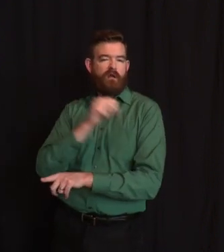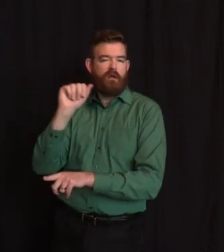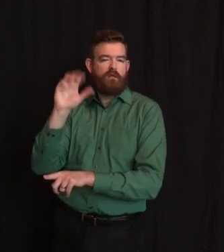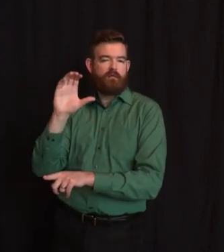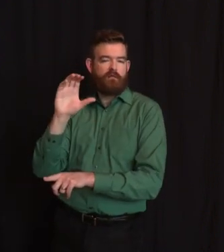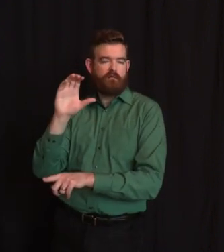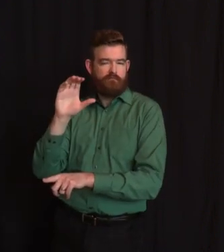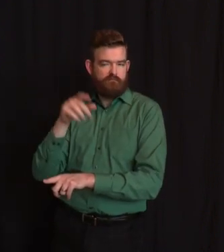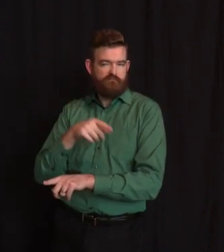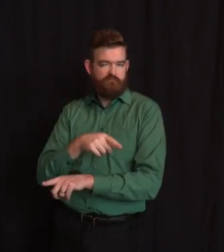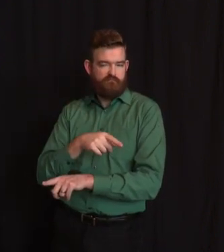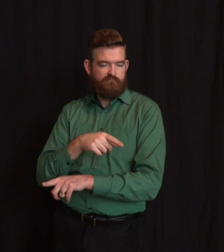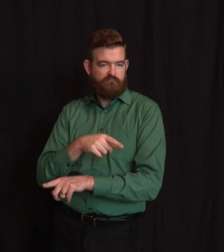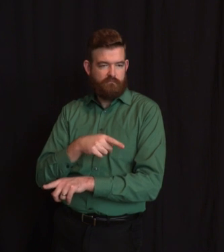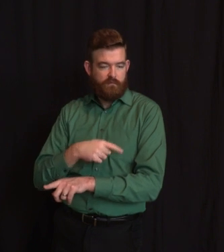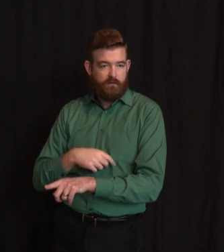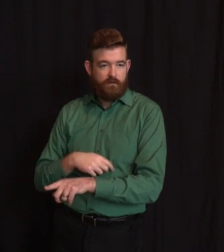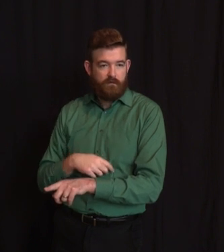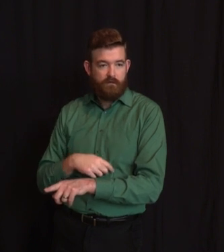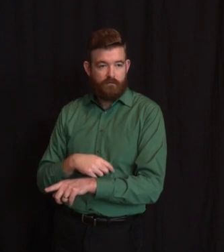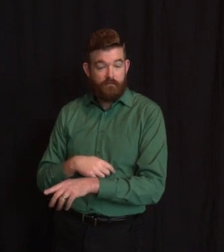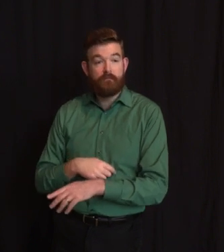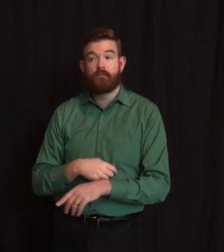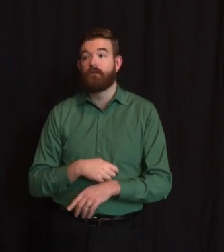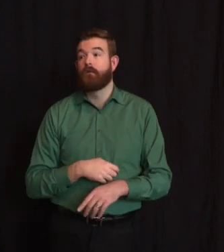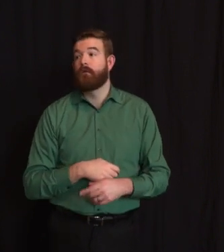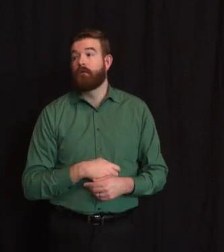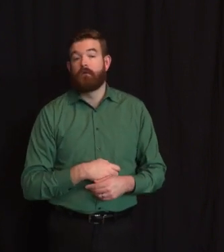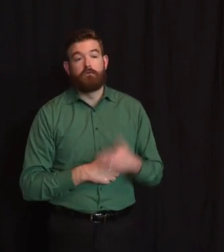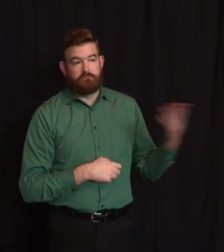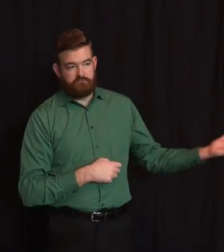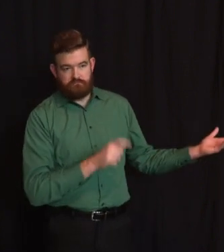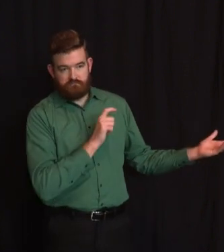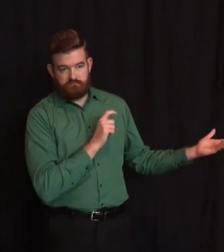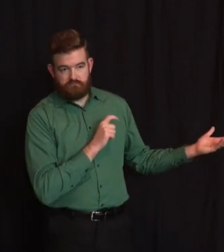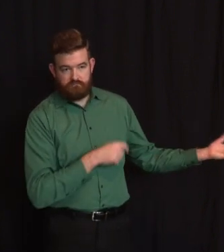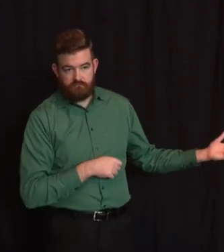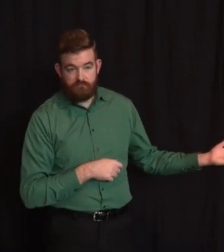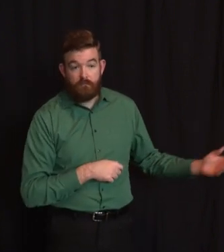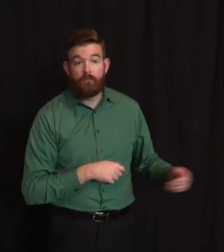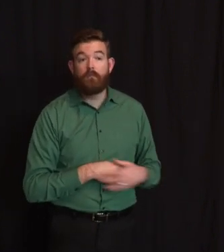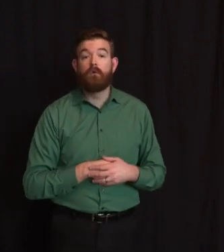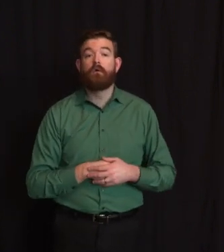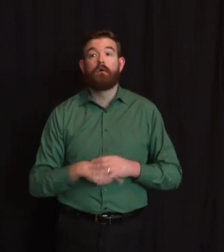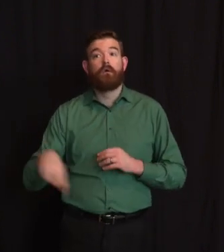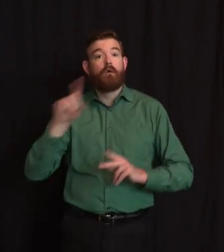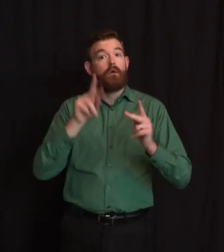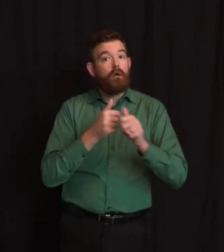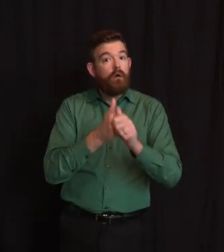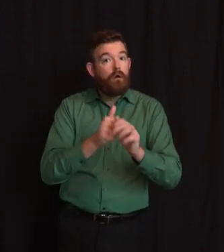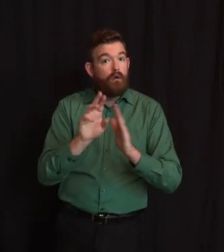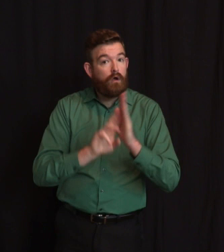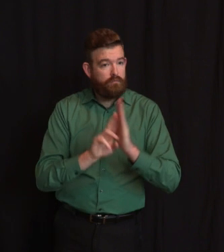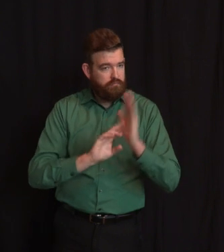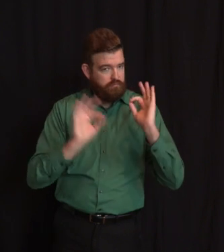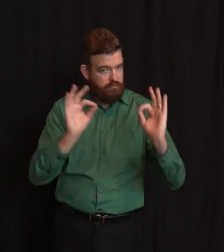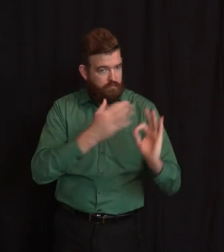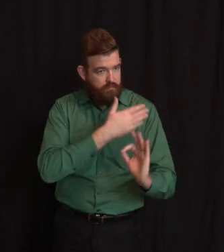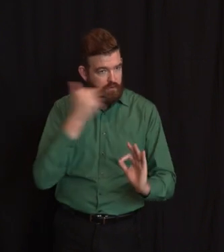outliers, which I'll go through briefly. In Patterson, a subject was cited for operating a car wash. He was cited for an EO violation.